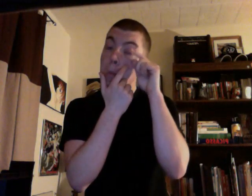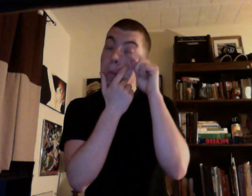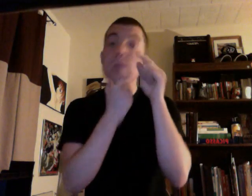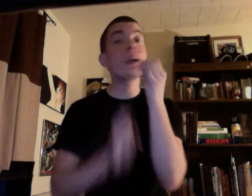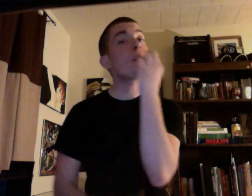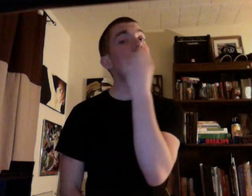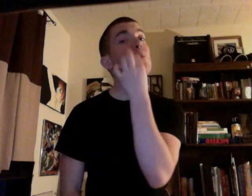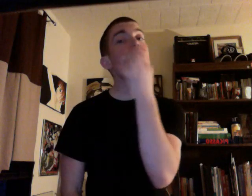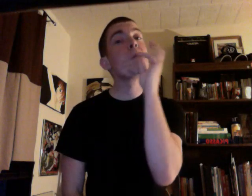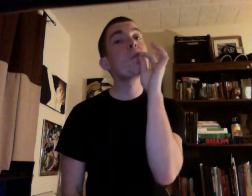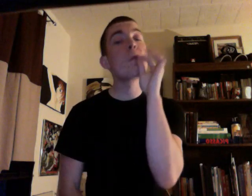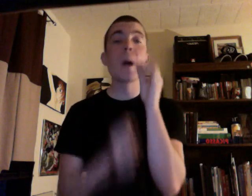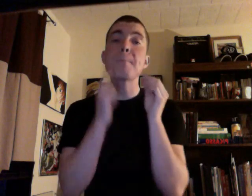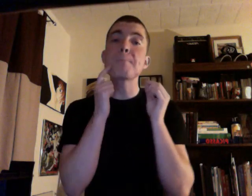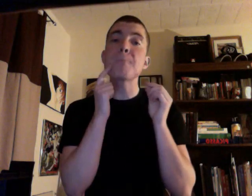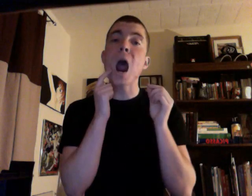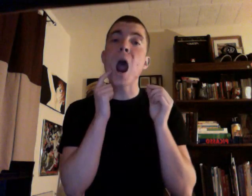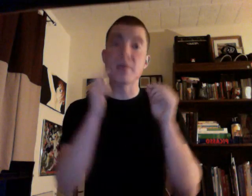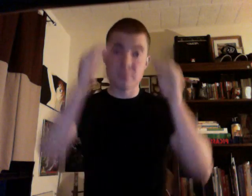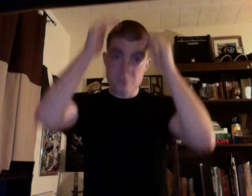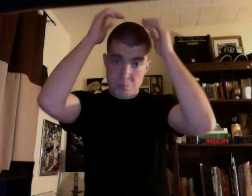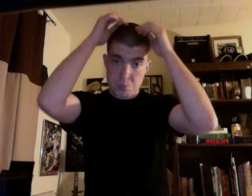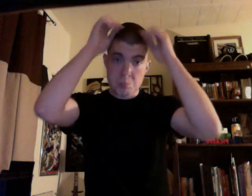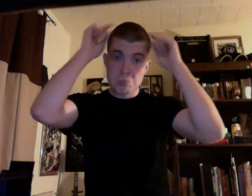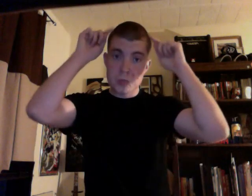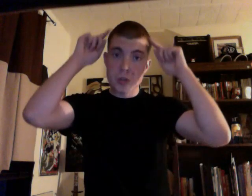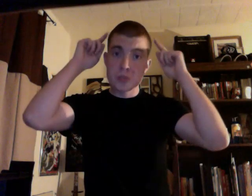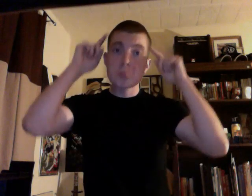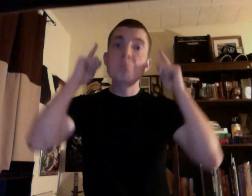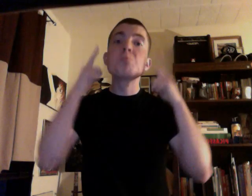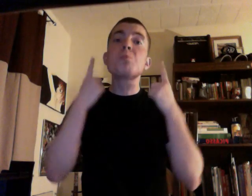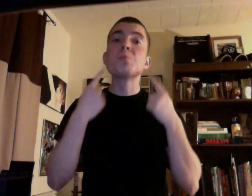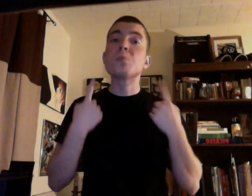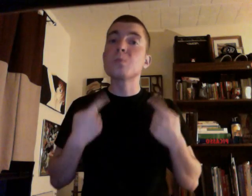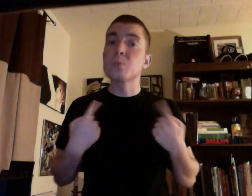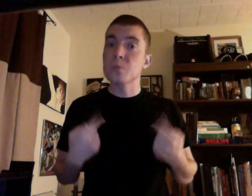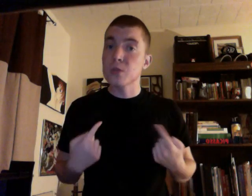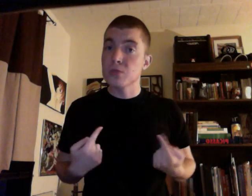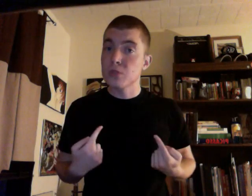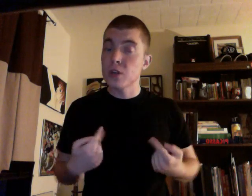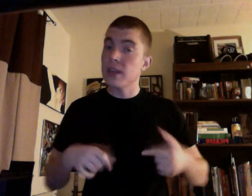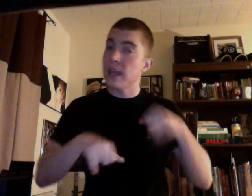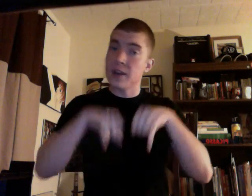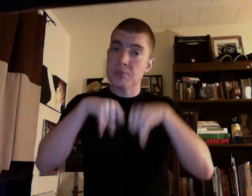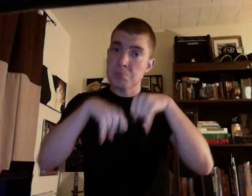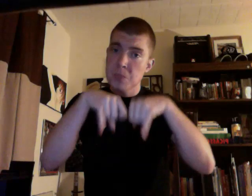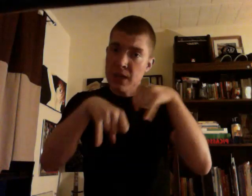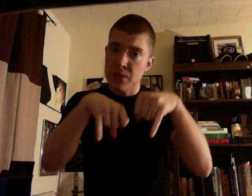makeup, curly hair, heels.